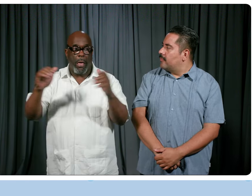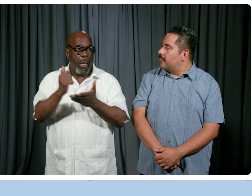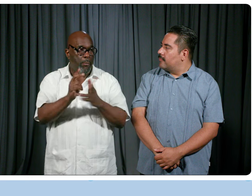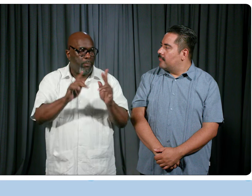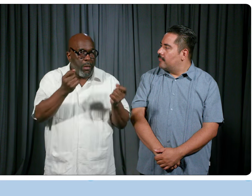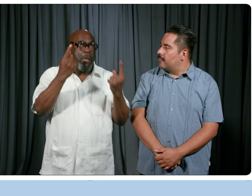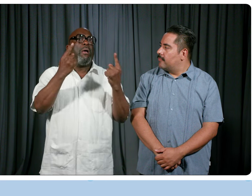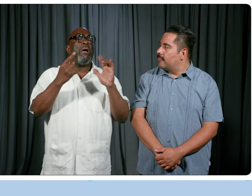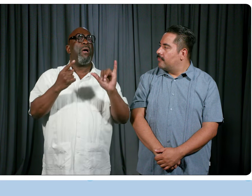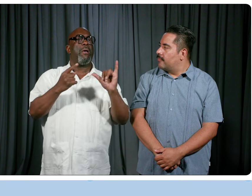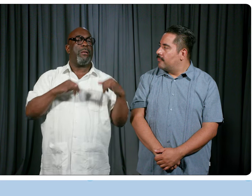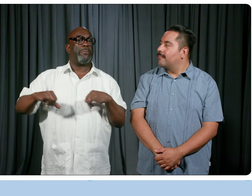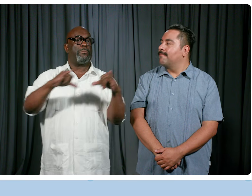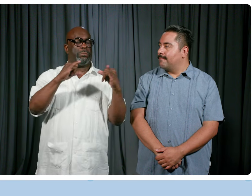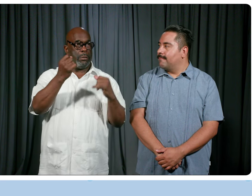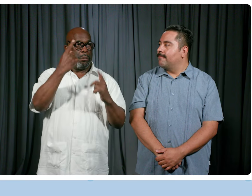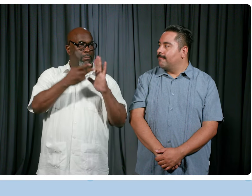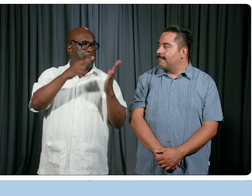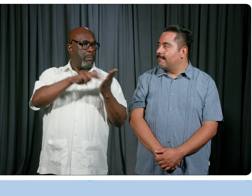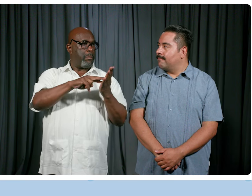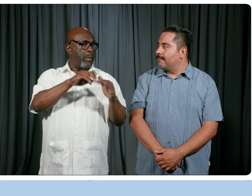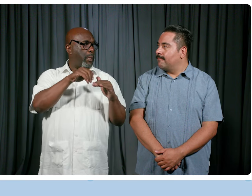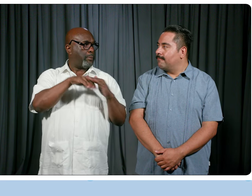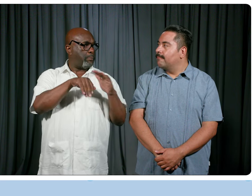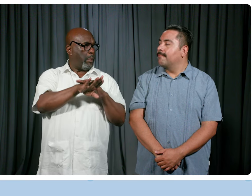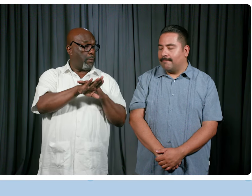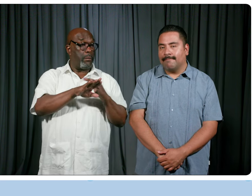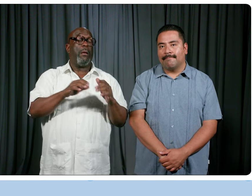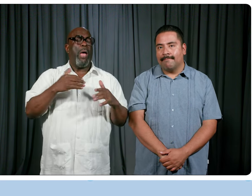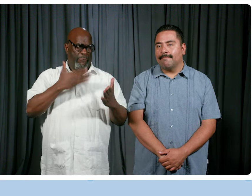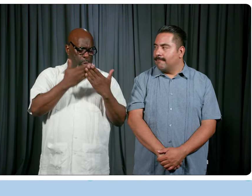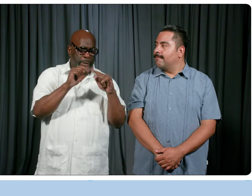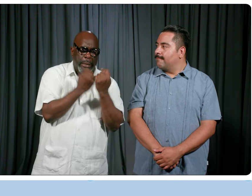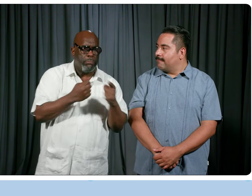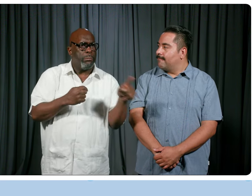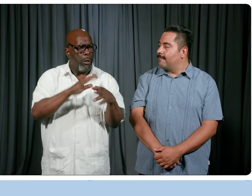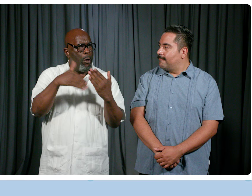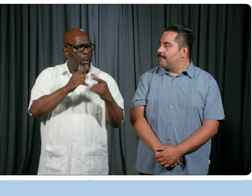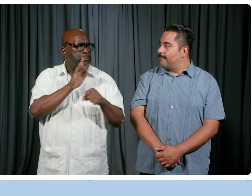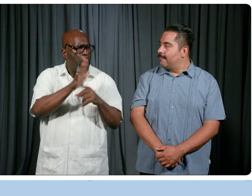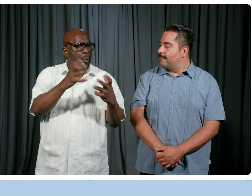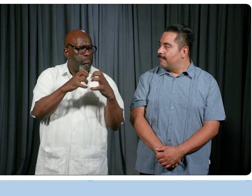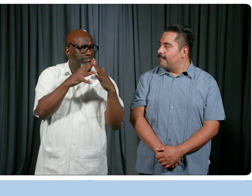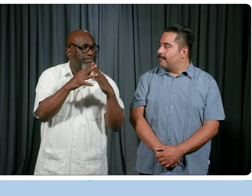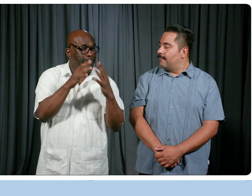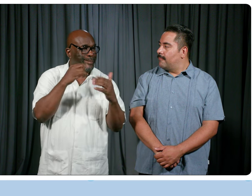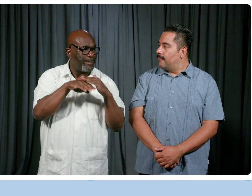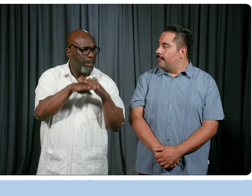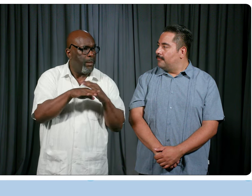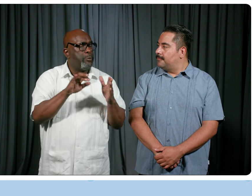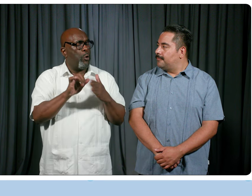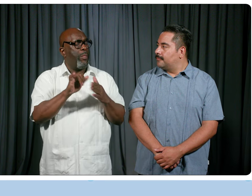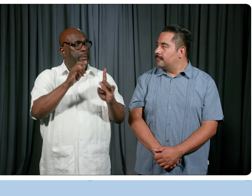understand accessibility. You know, we have a really great team and they are all very committed to accessibility. I mean, that's been from the very get go. That's been the